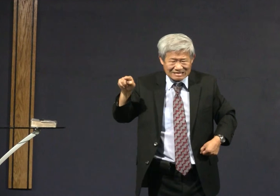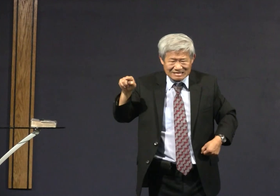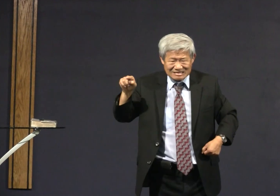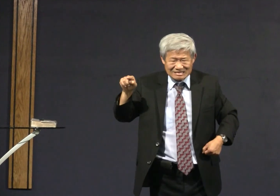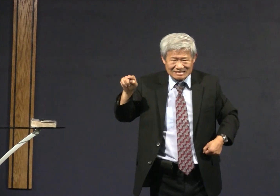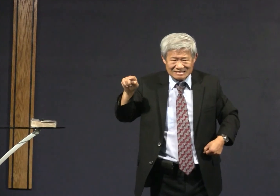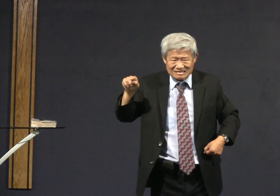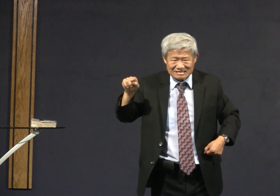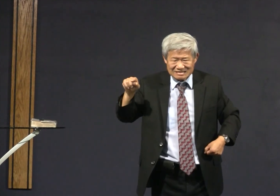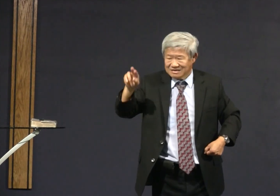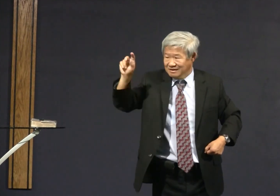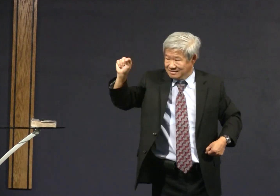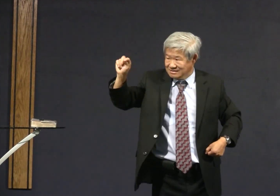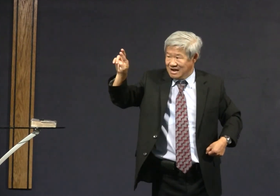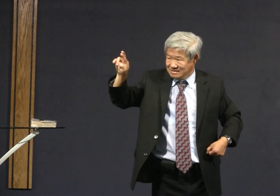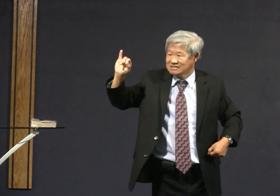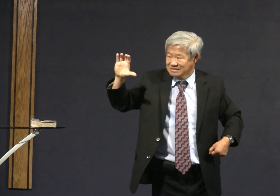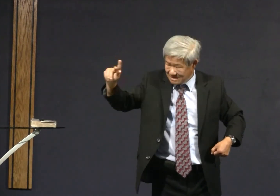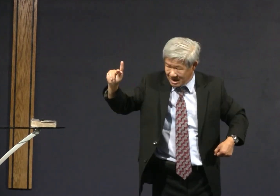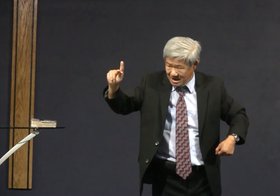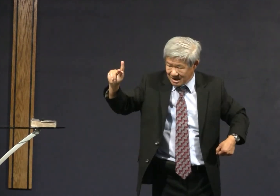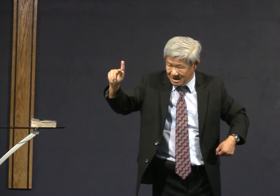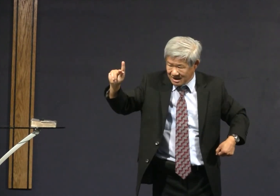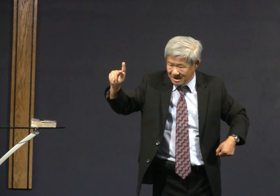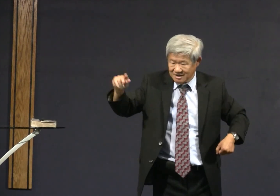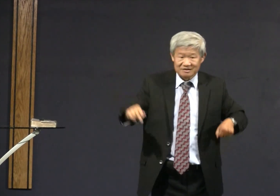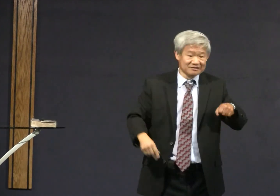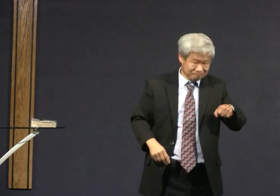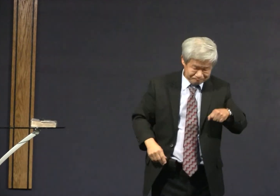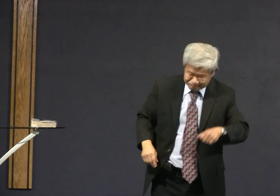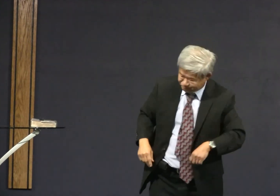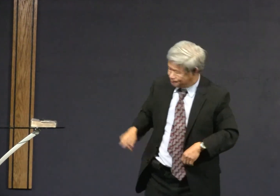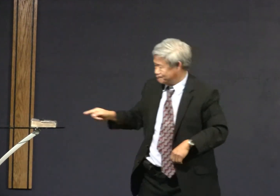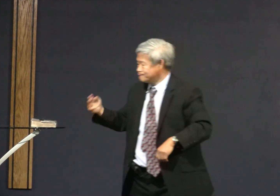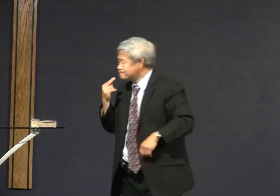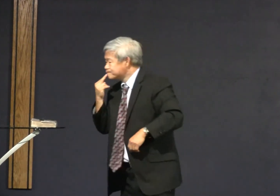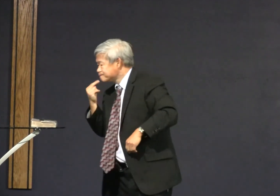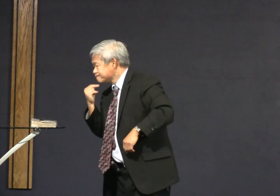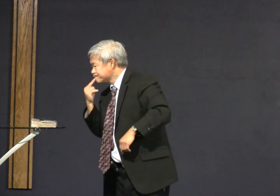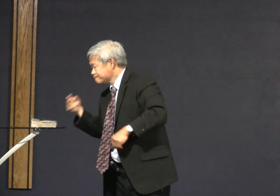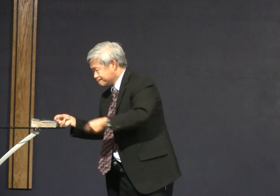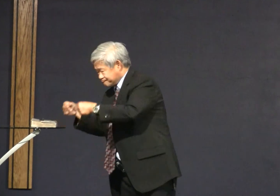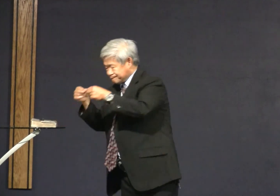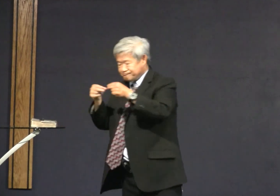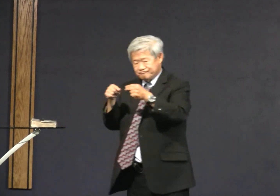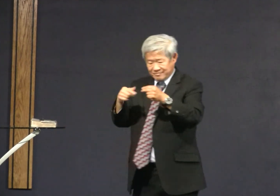you know when we open the door what's the usual saying trick or treat